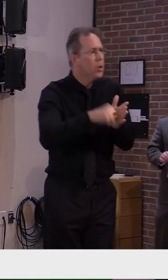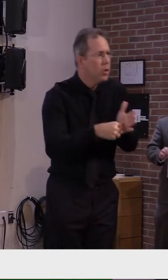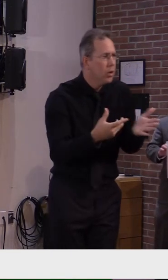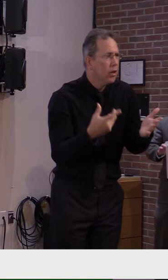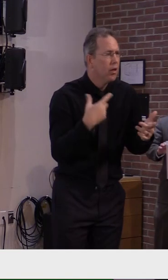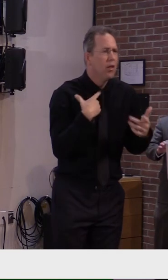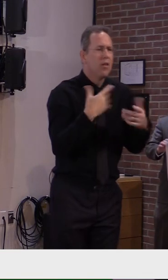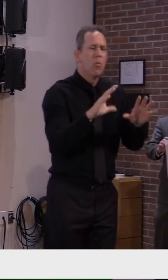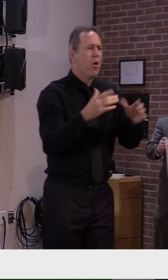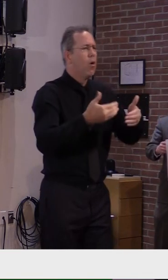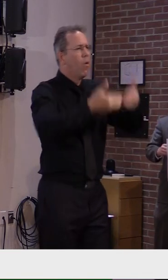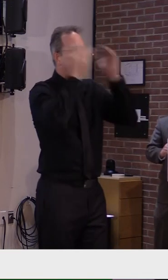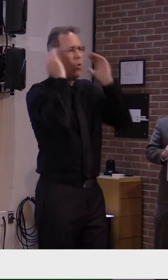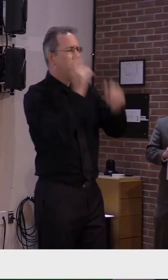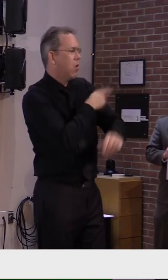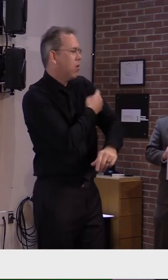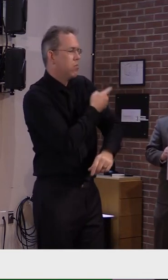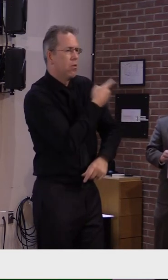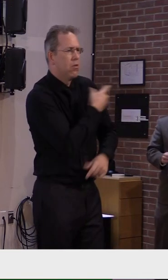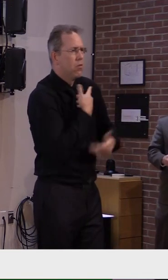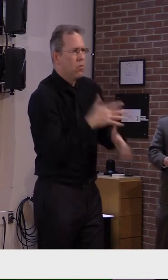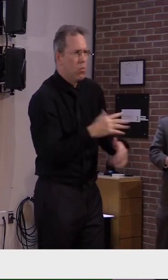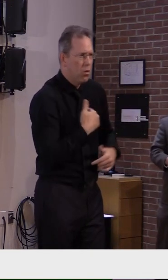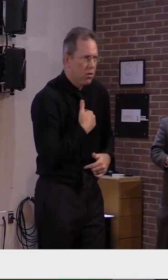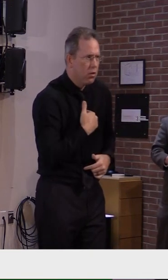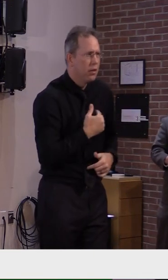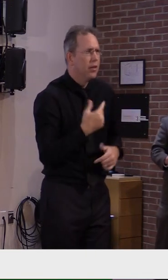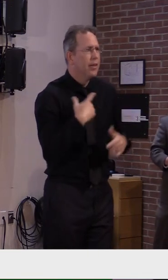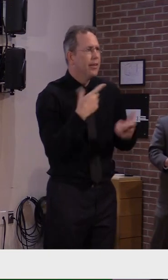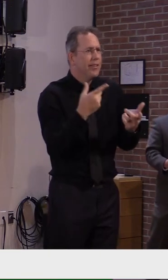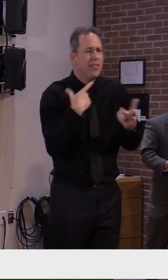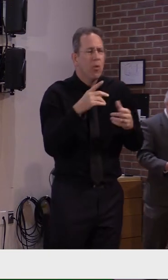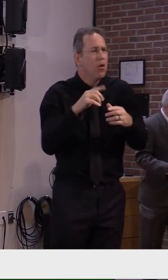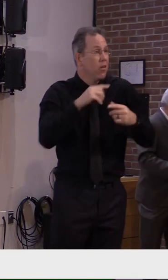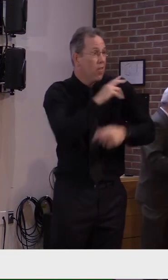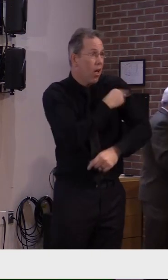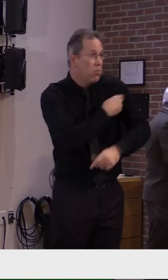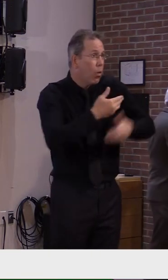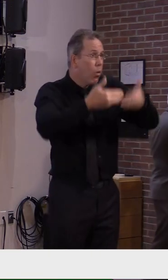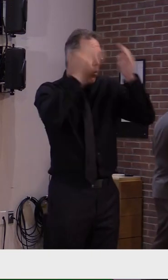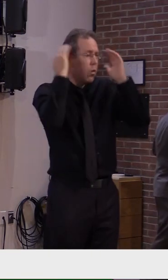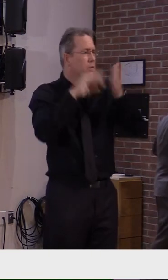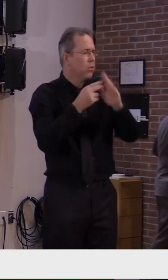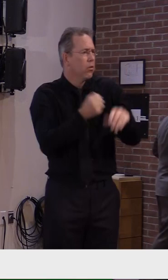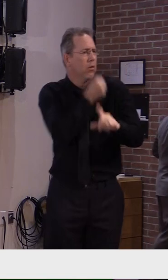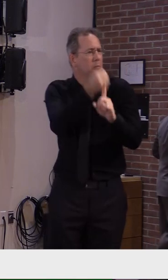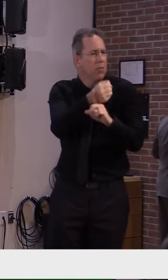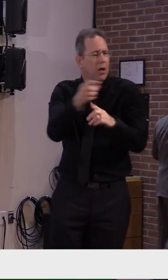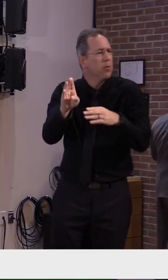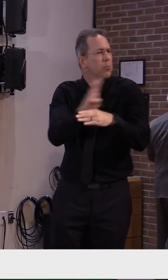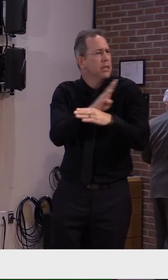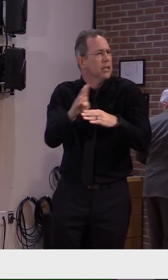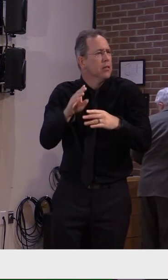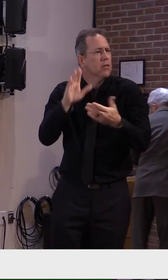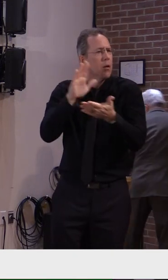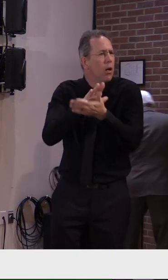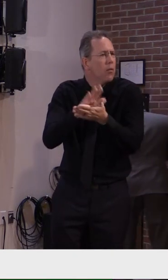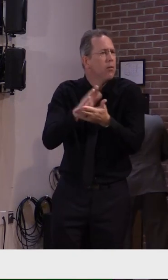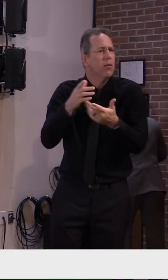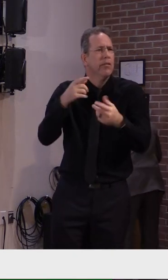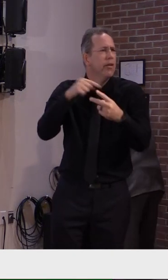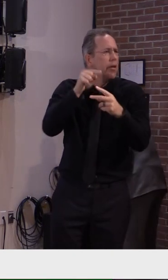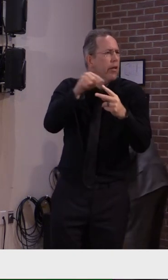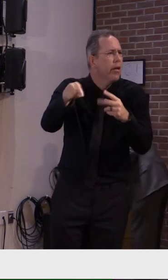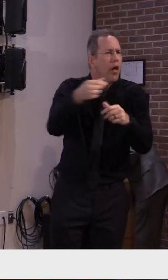impact on the economy and welfare than all the prevention and mitigation measures in place across the country.